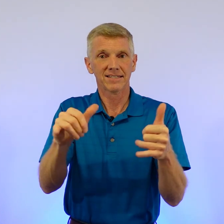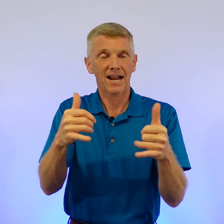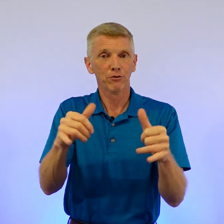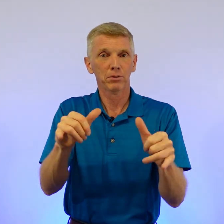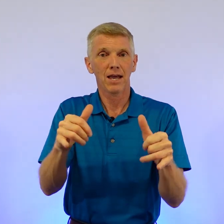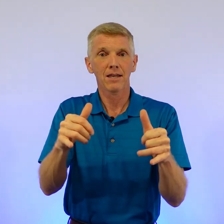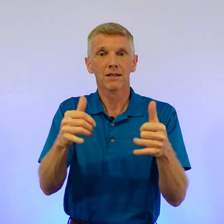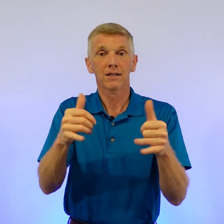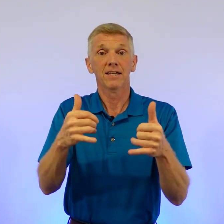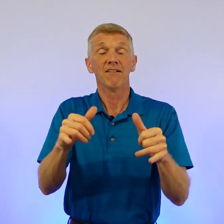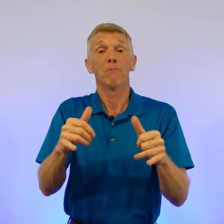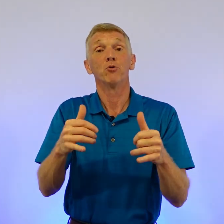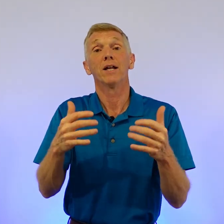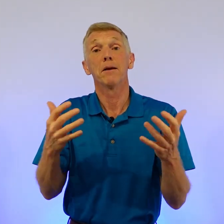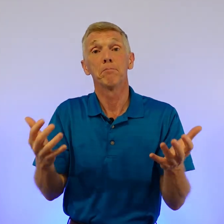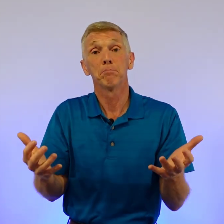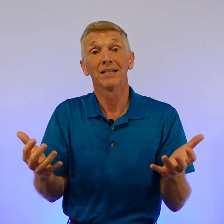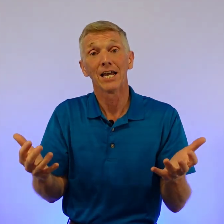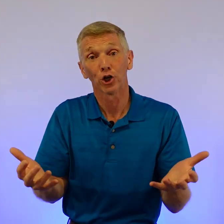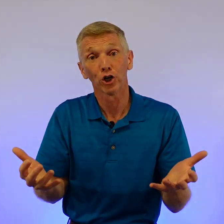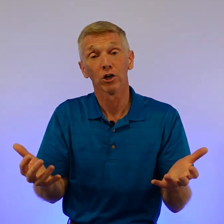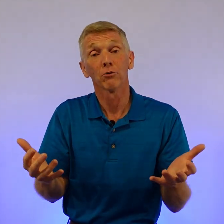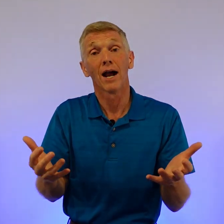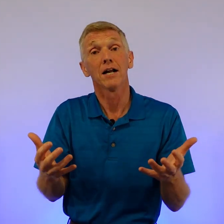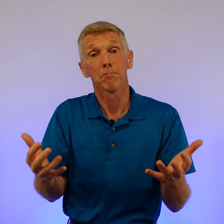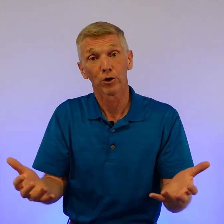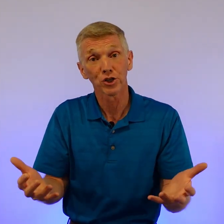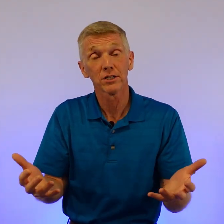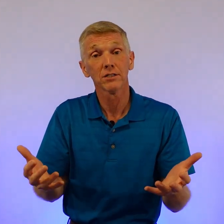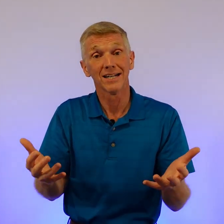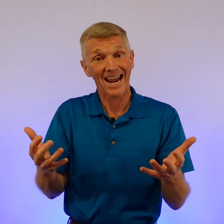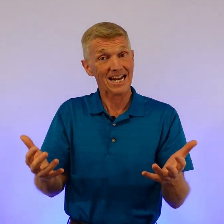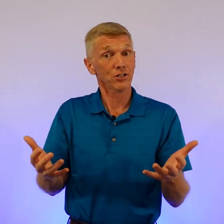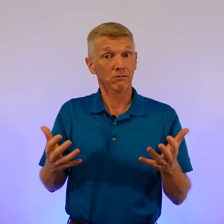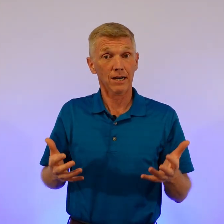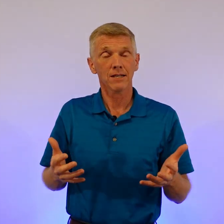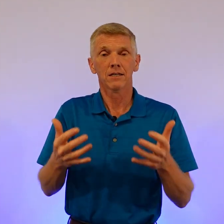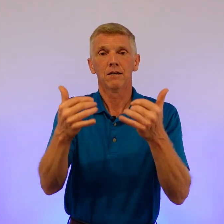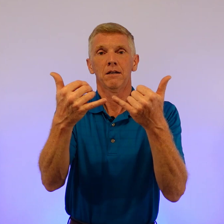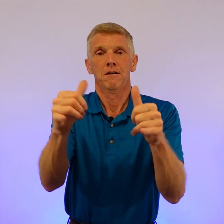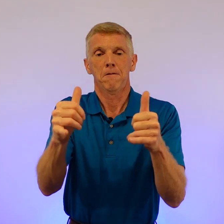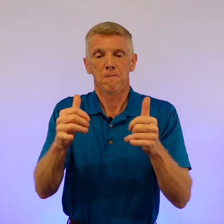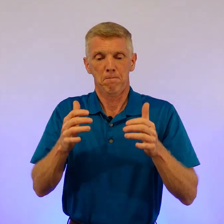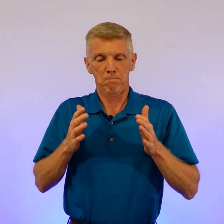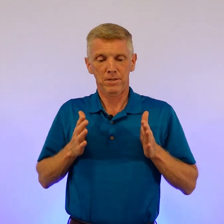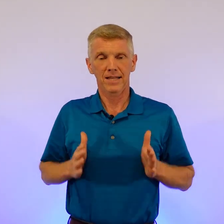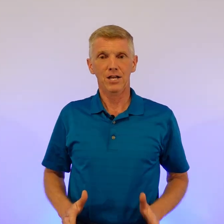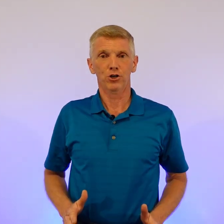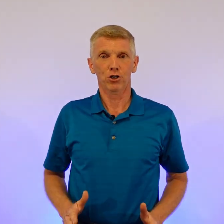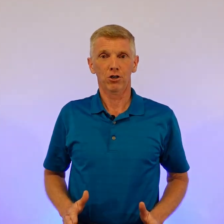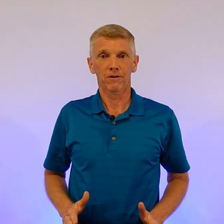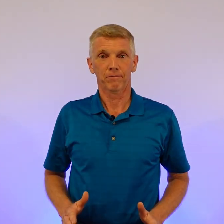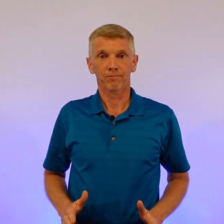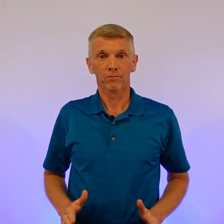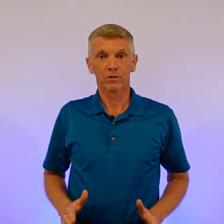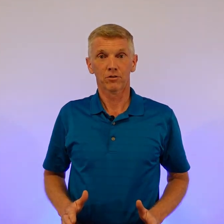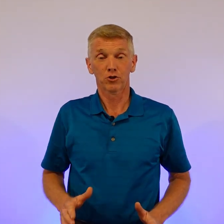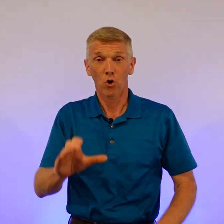the sign for play. If I'm doing a player, right? A person, an agent, right? Player. So,